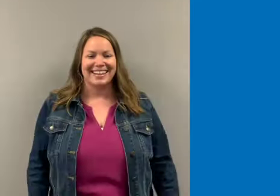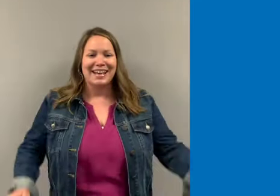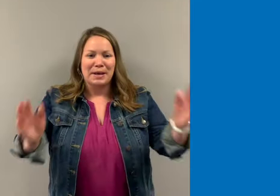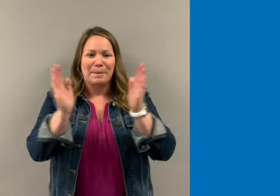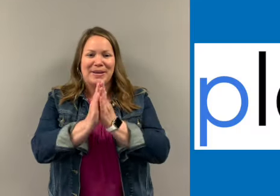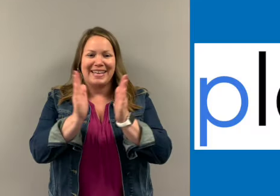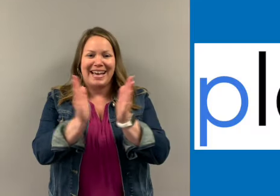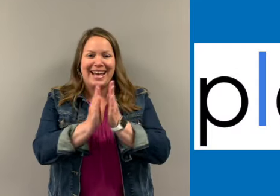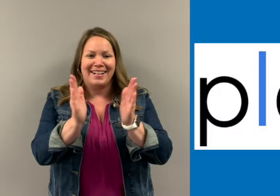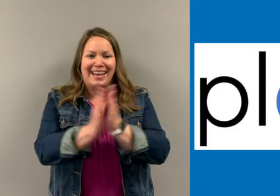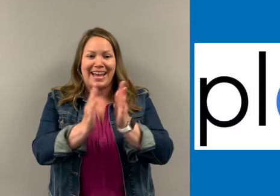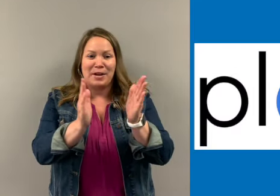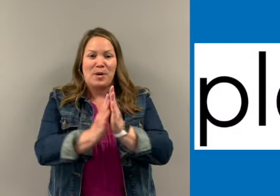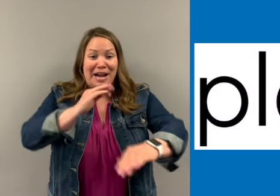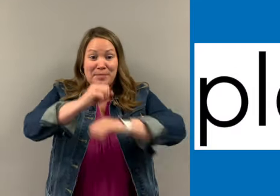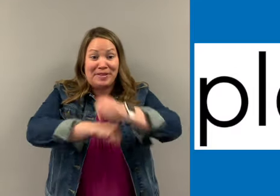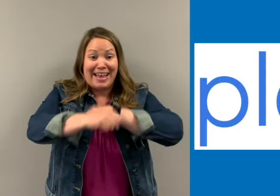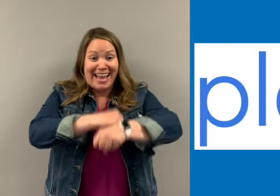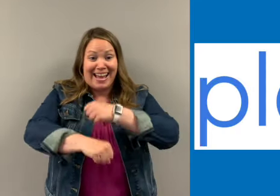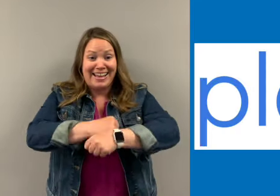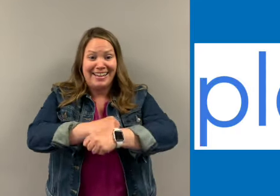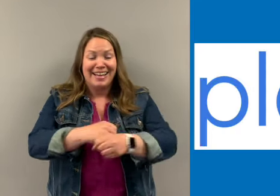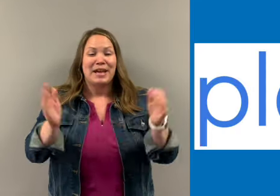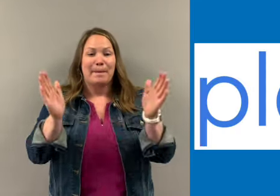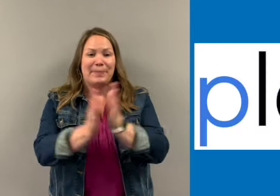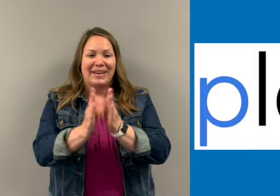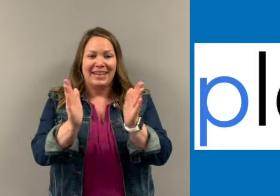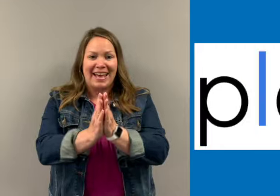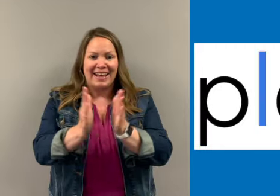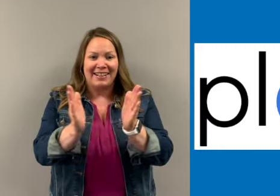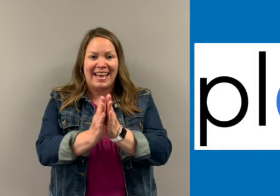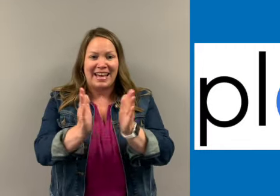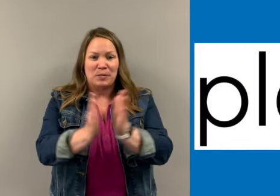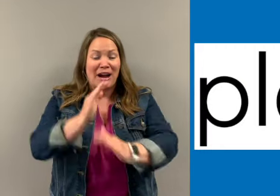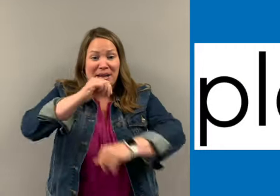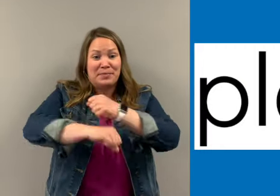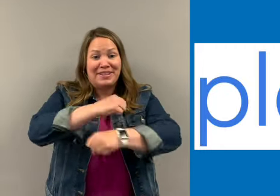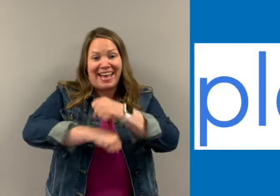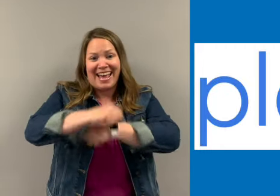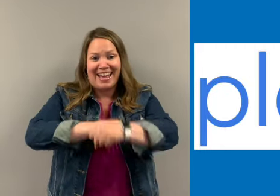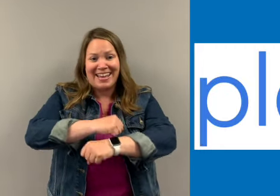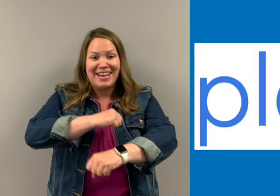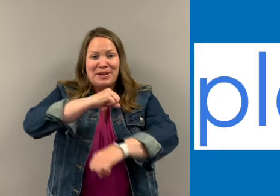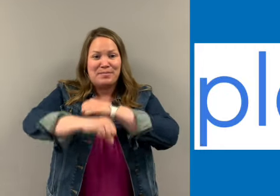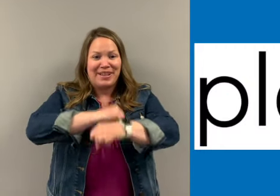P-L-A-Y, play. P-L-A-Y, play. Play,